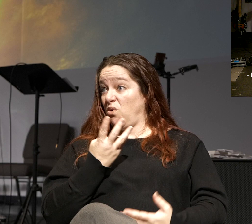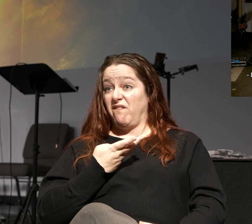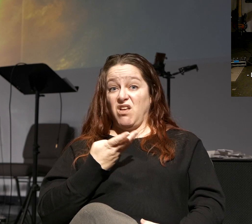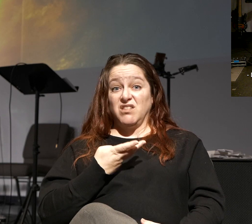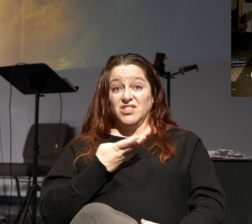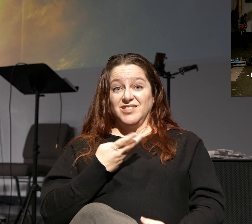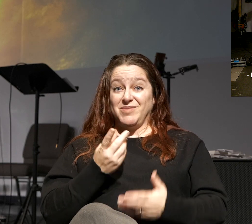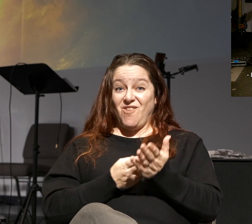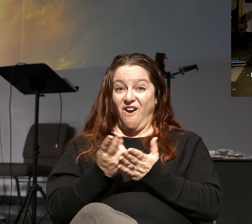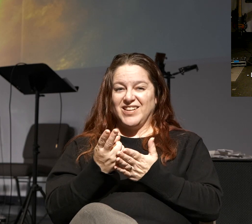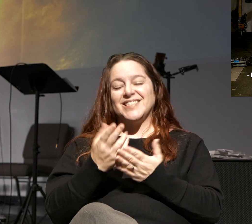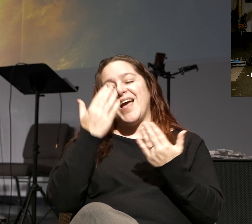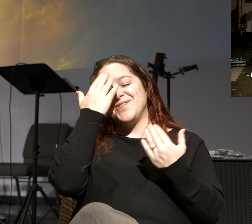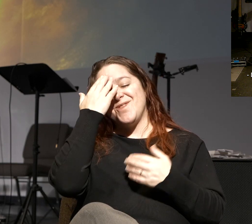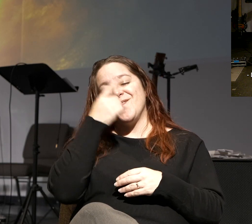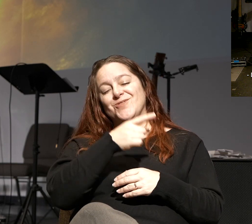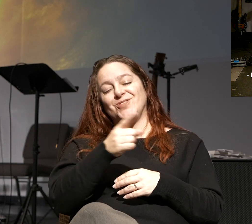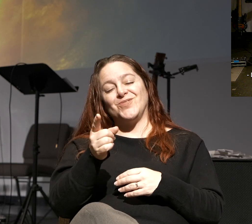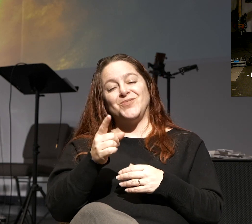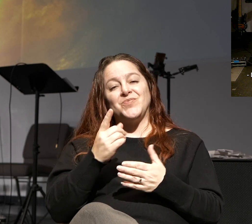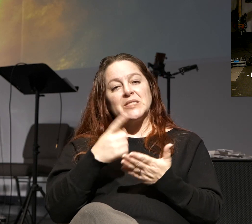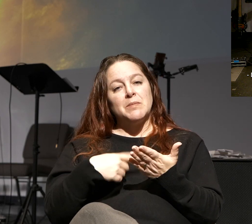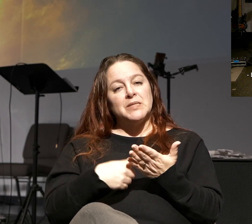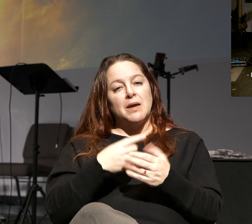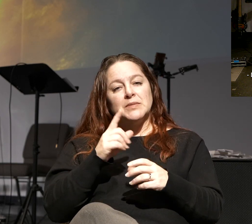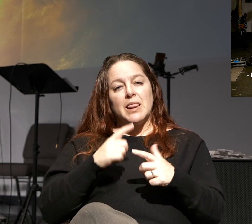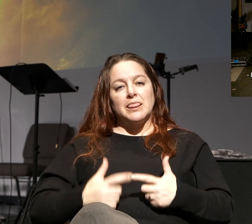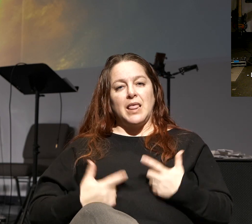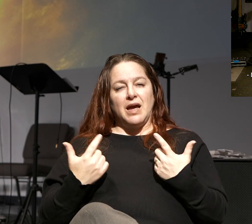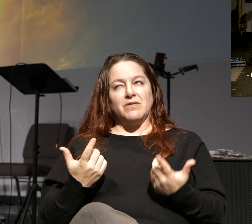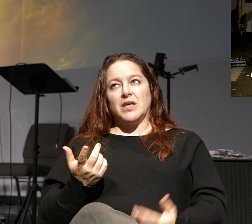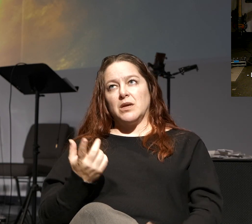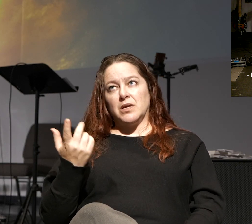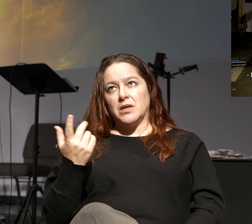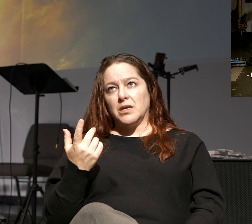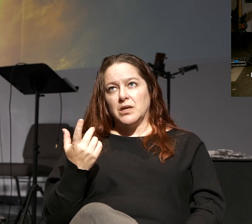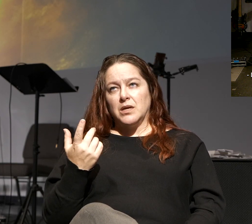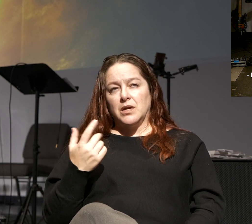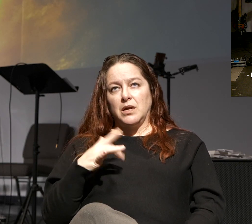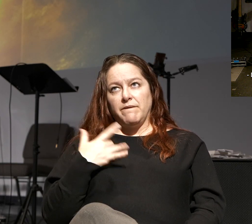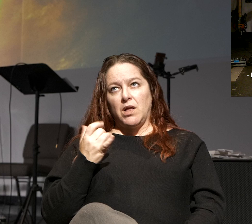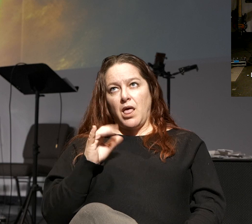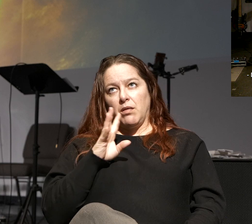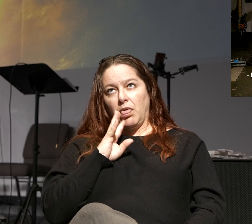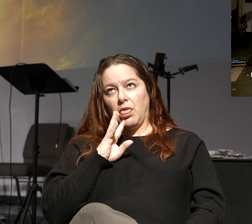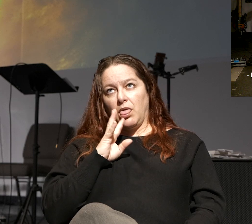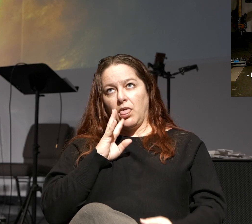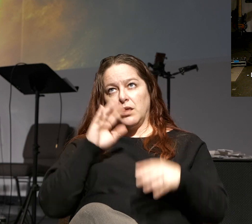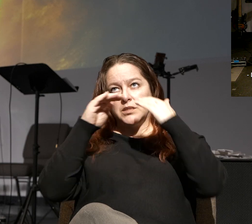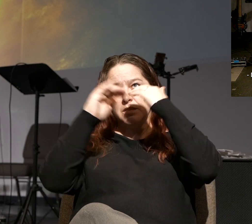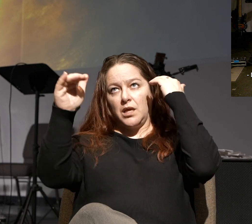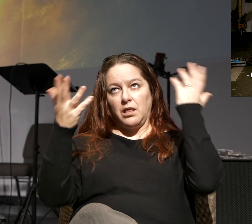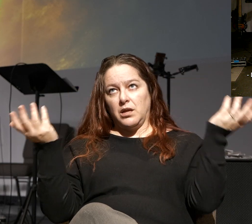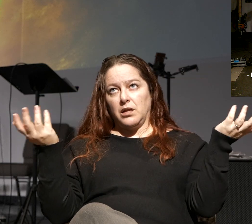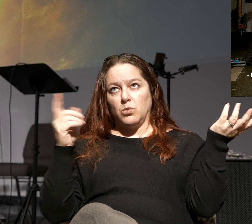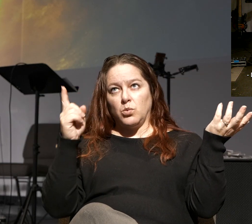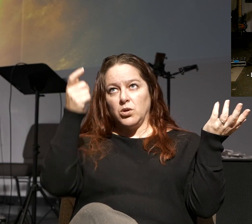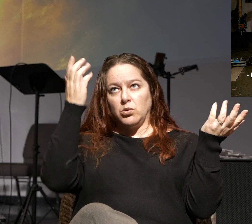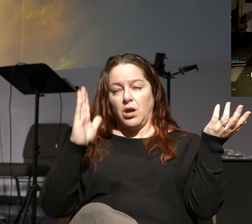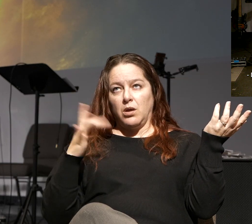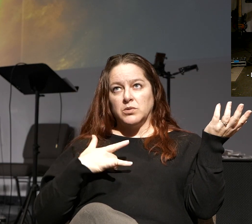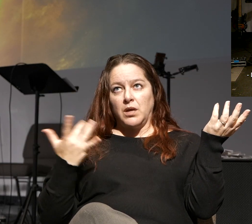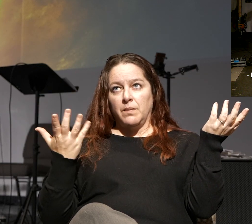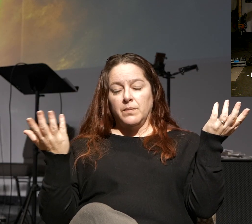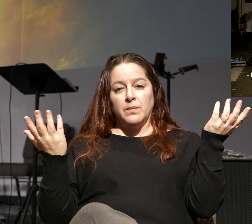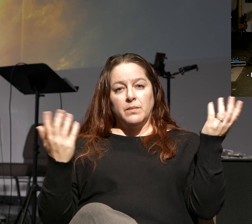honest. I know you guys. There are times in your life that you just feel like, man, I feel like I'm talking to the ceiling. Where are you, God?